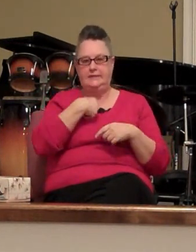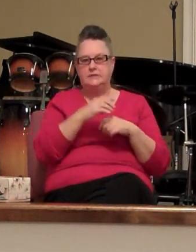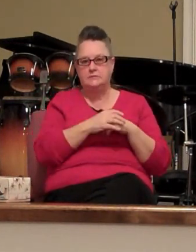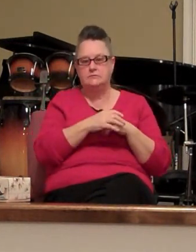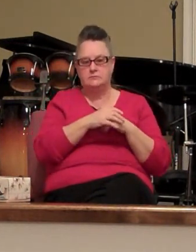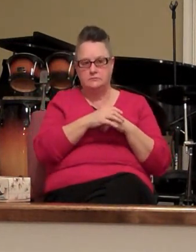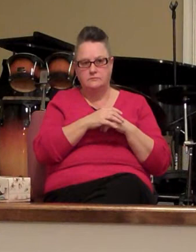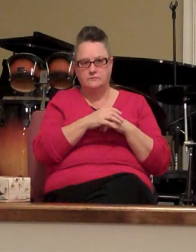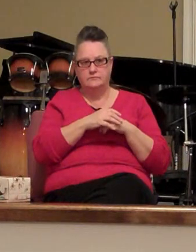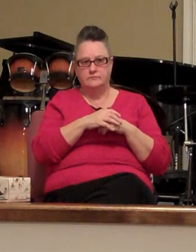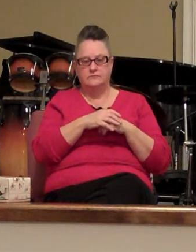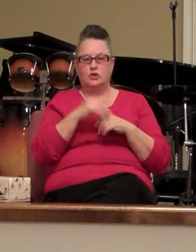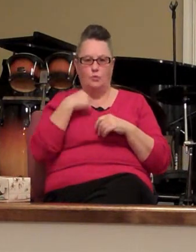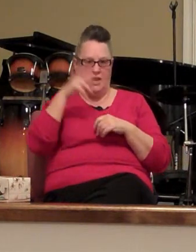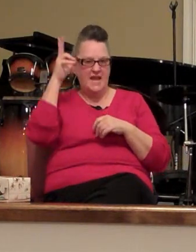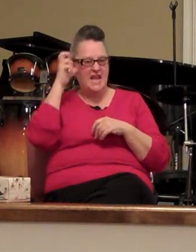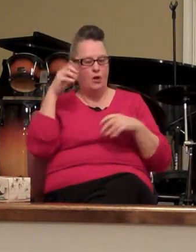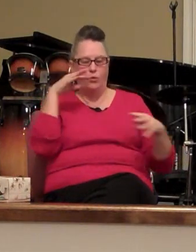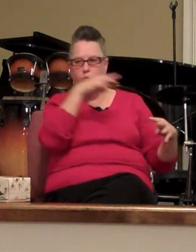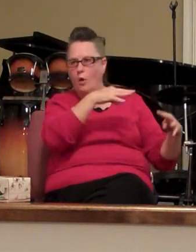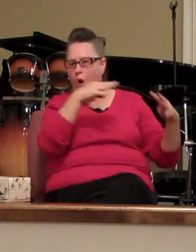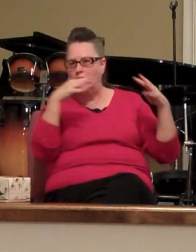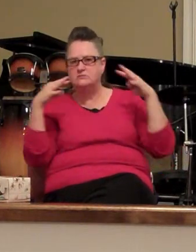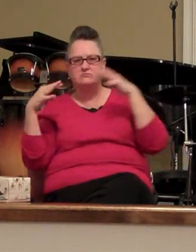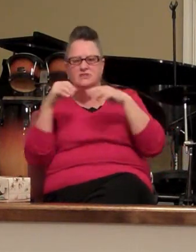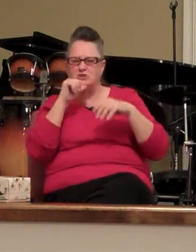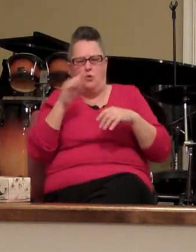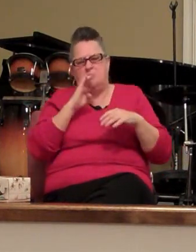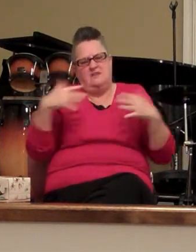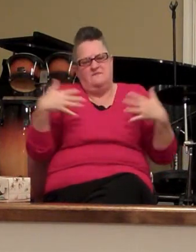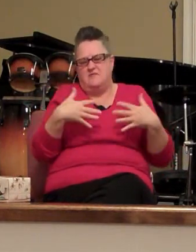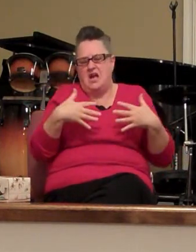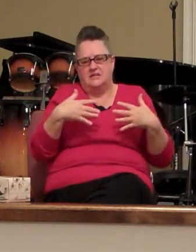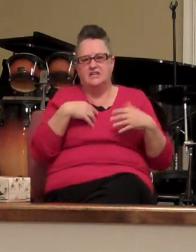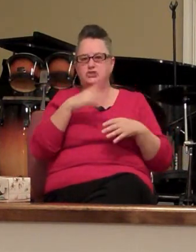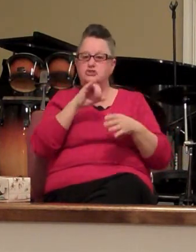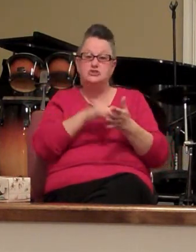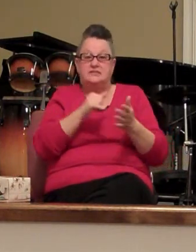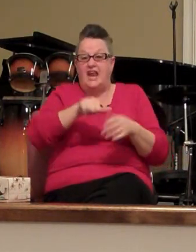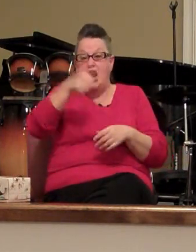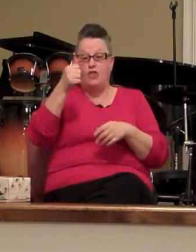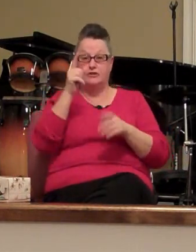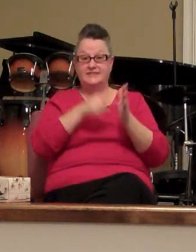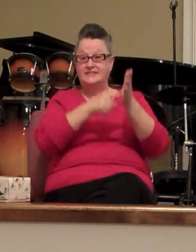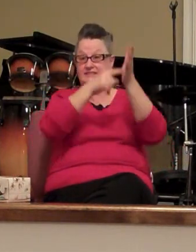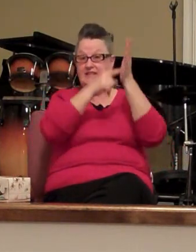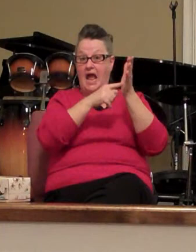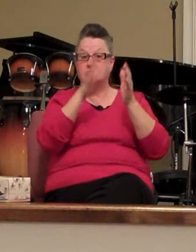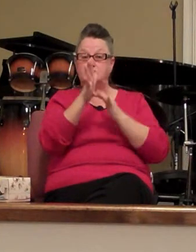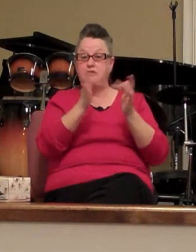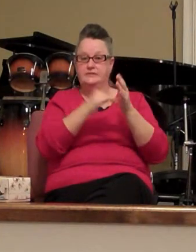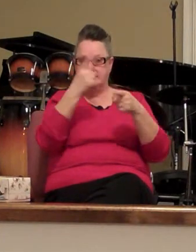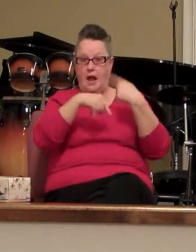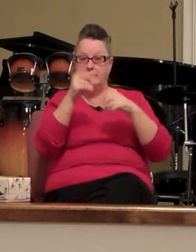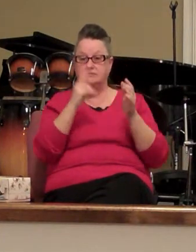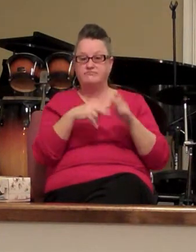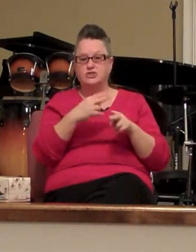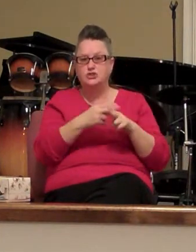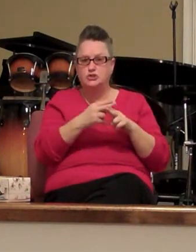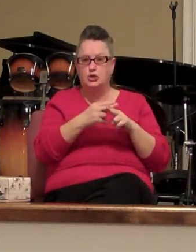we will hear whores and commotions but don't be frightened it's just another sign that Jesus is coming soon nation will rise against